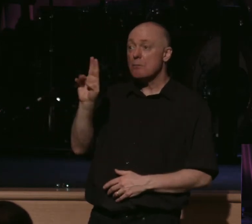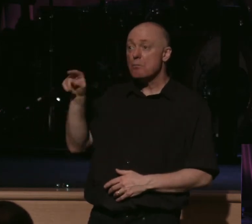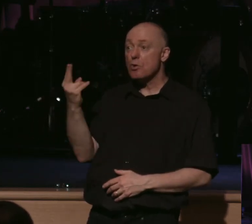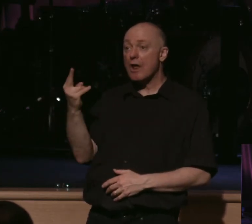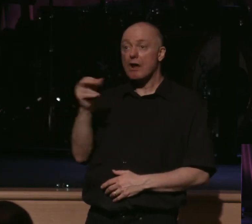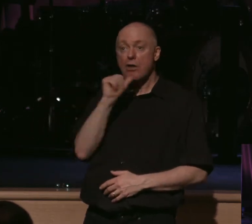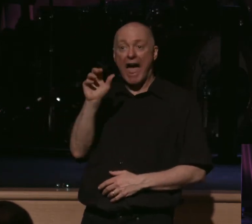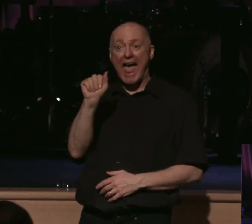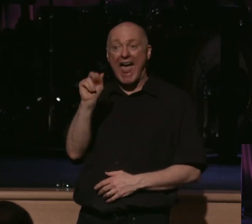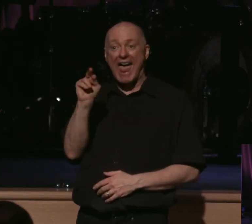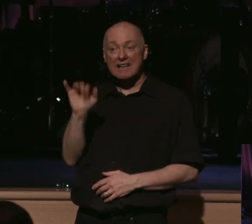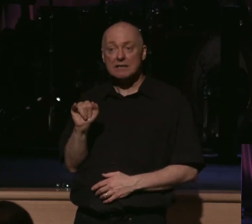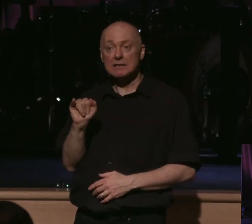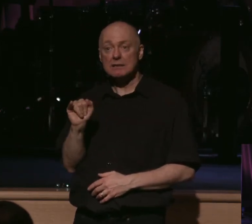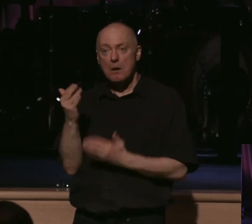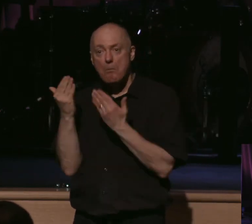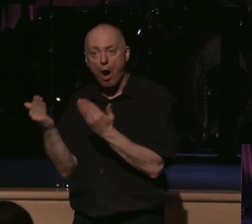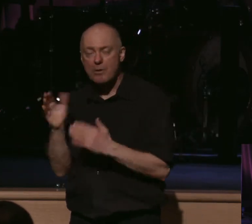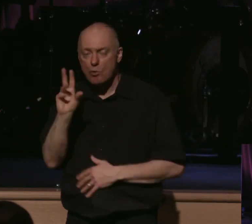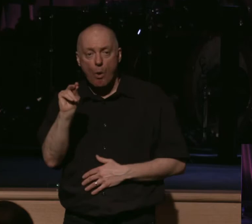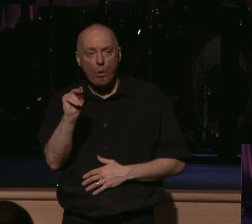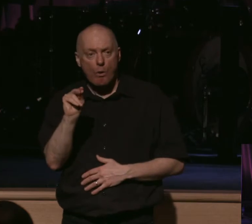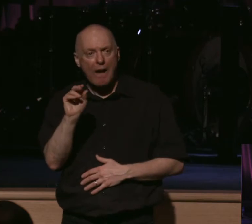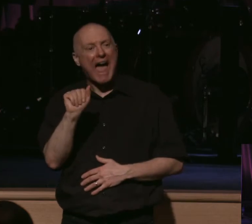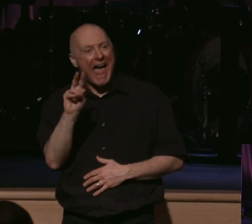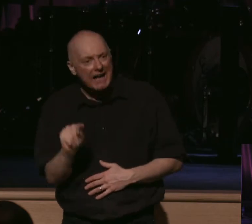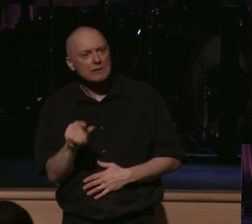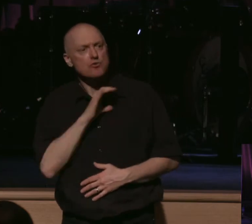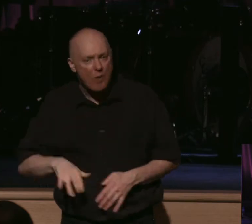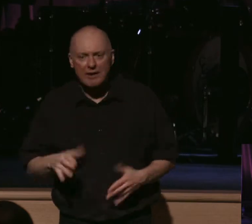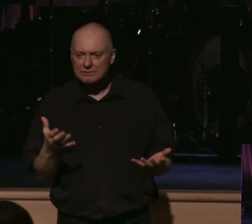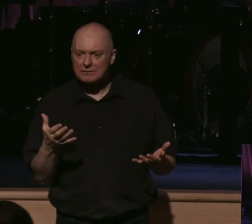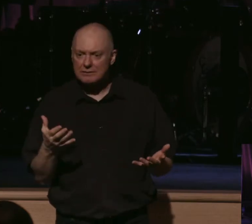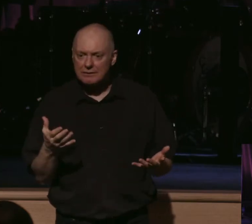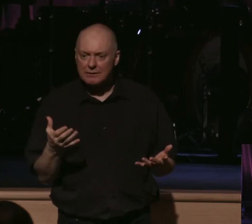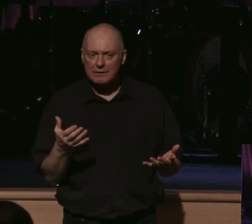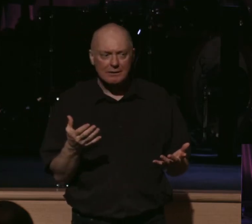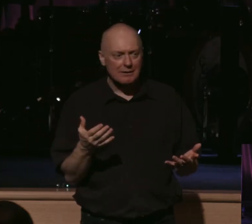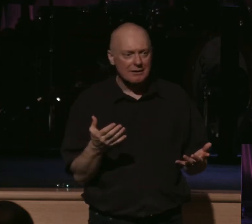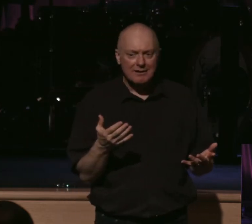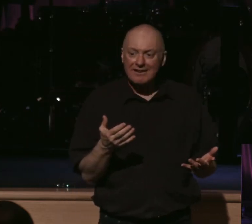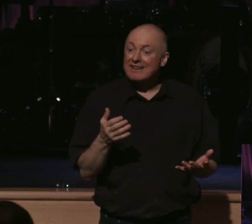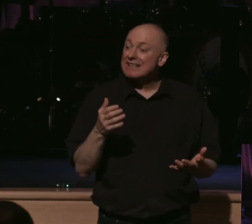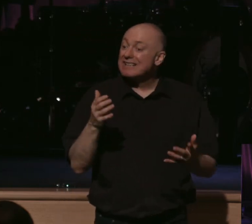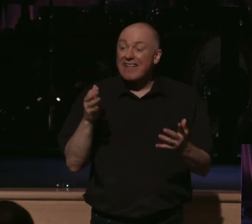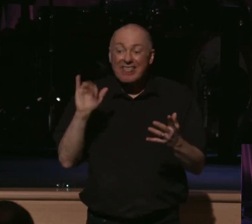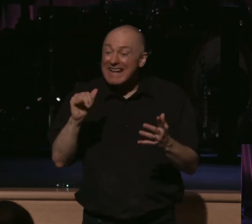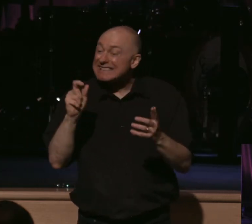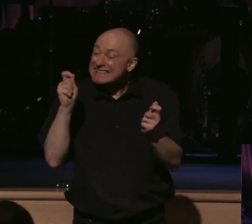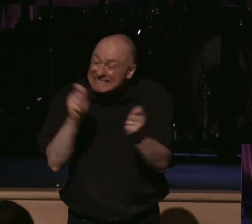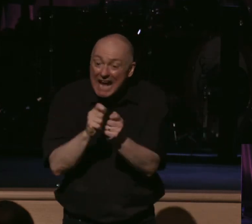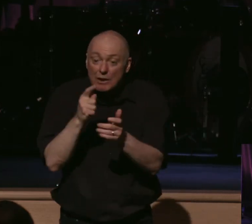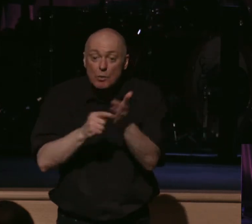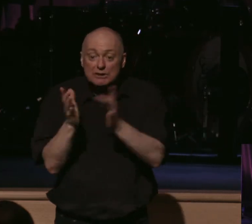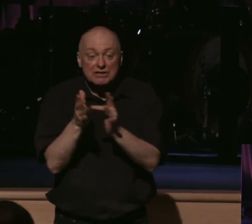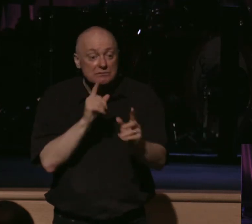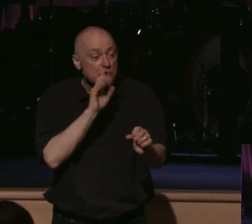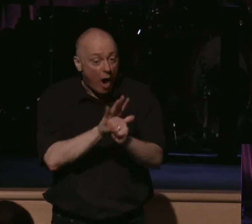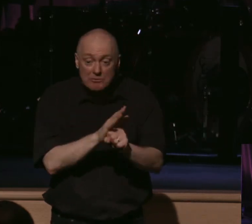Antichrist. Listen, loved ones. Listen, listen, listen. Listen, just as Jesus promised. See,